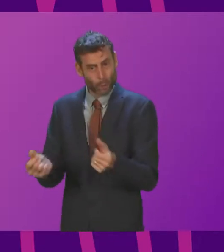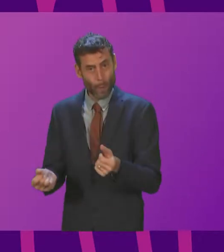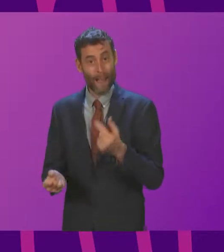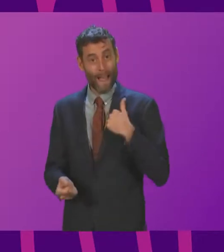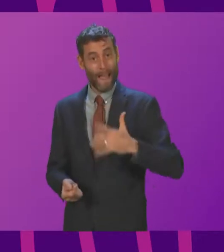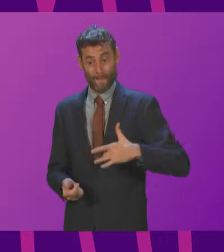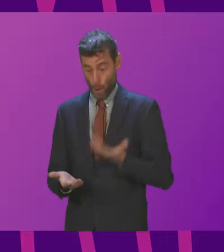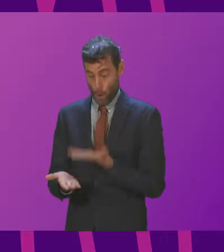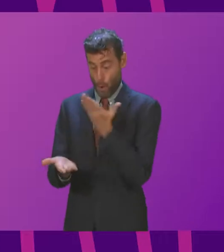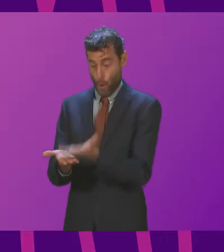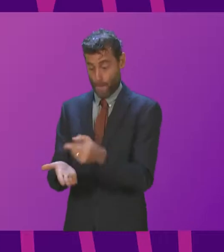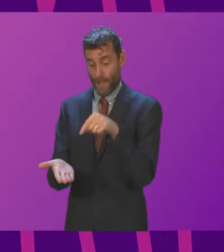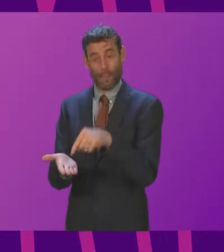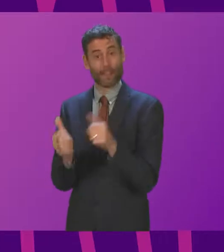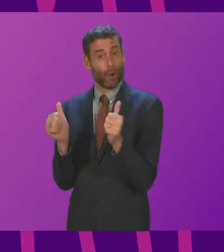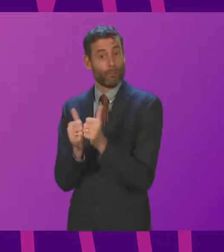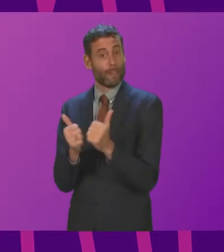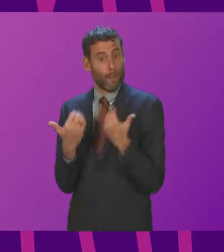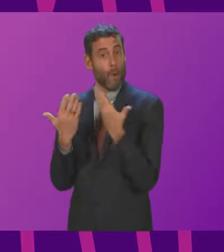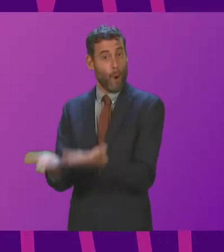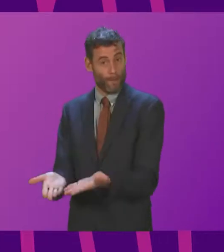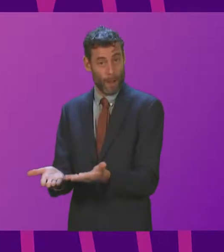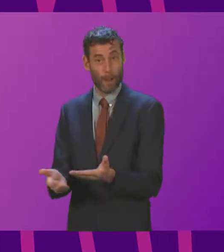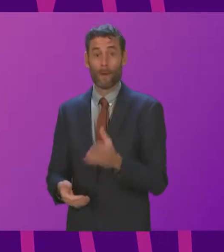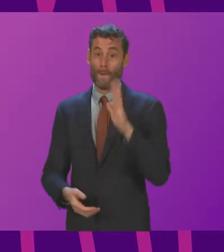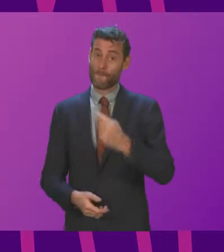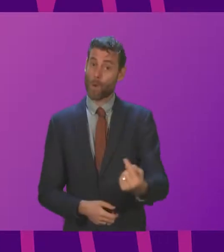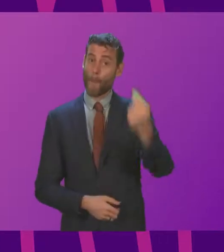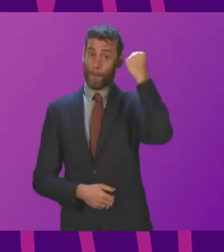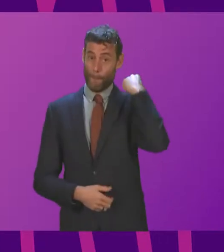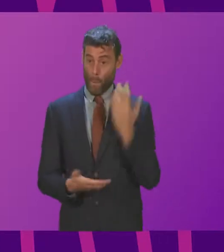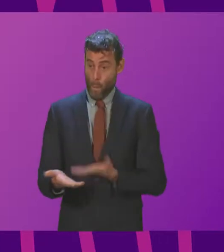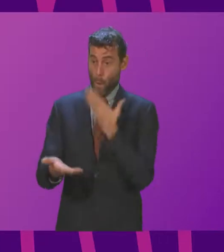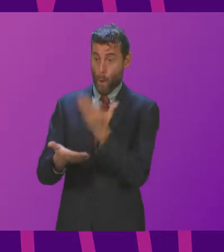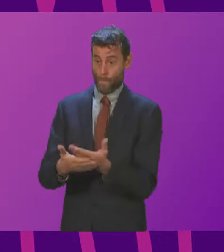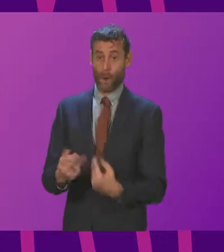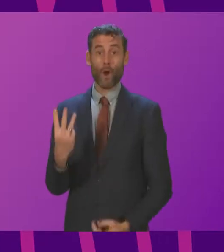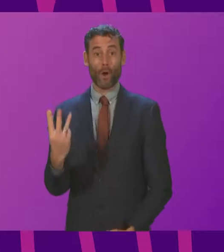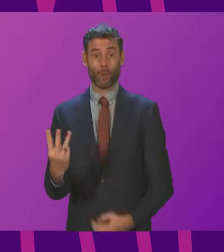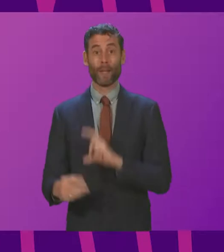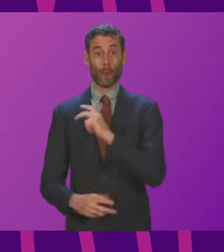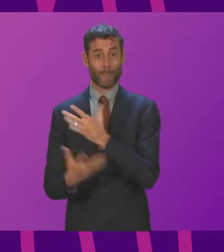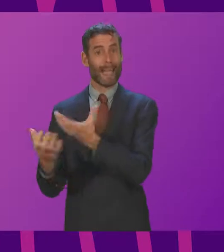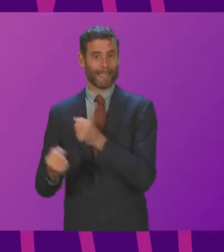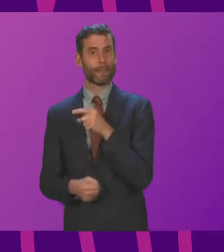to rail unions was a reasonable one, evidenced by the fact that three out of the four unions had already accepted it. And I'm glad to say